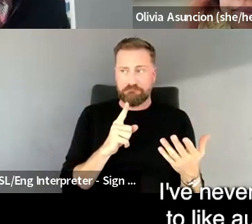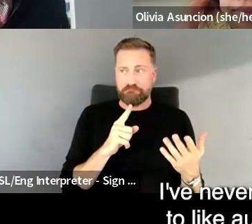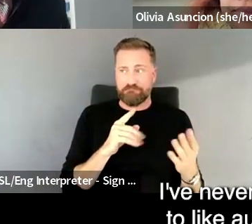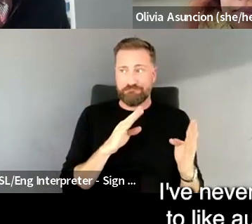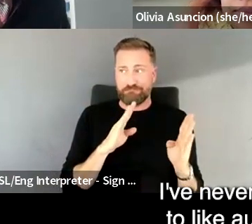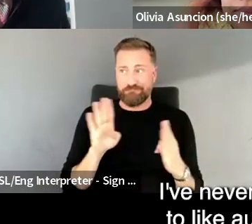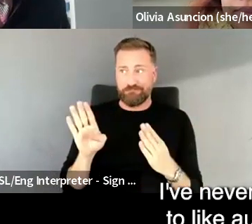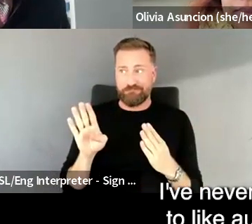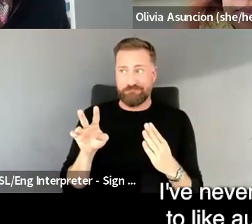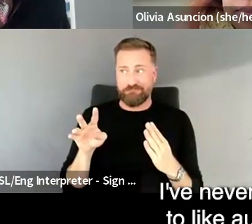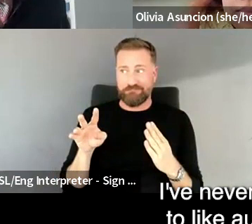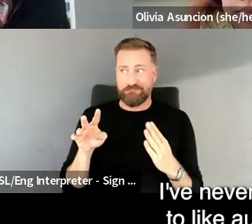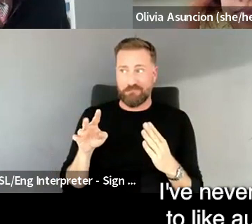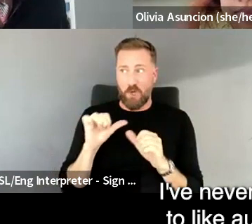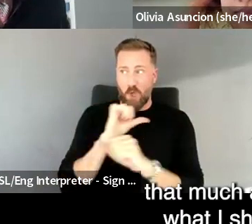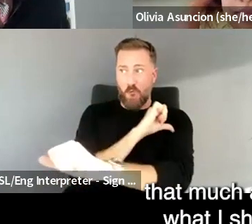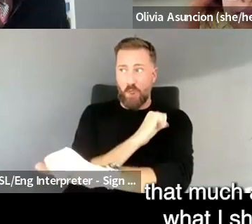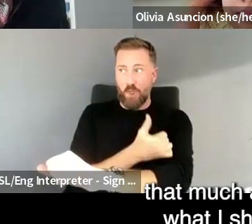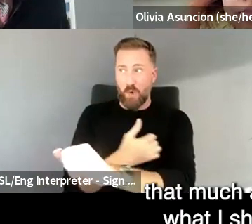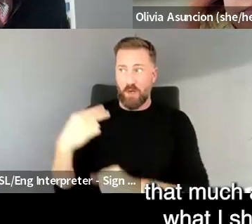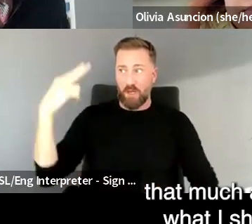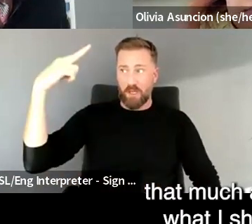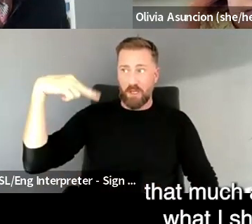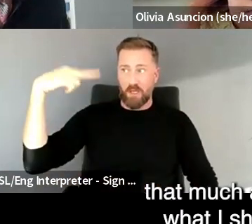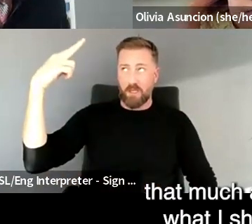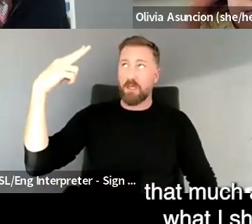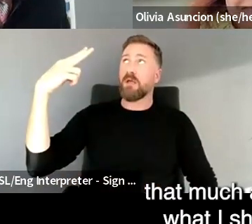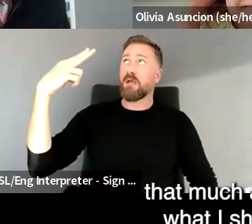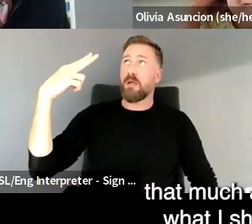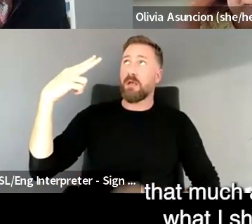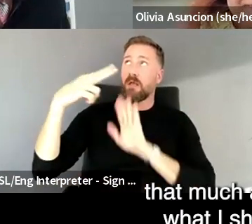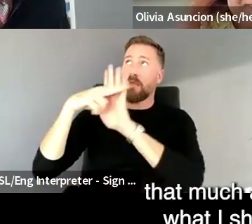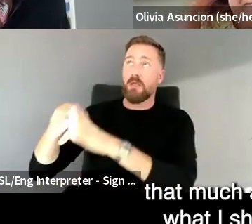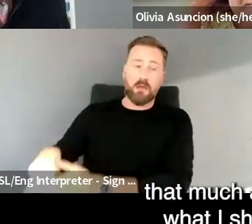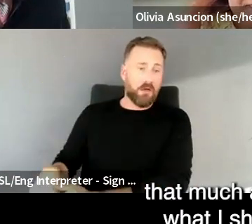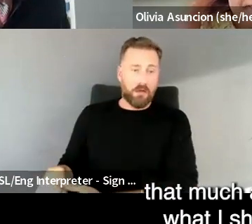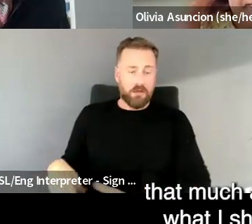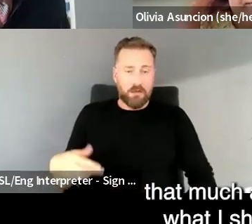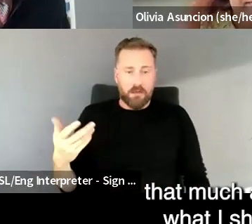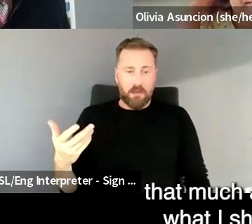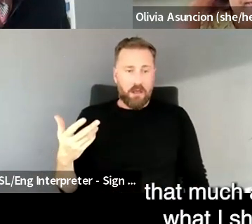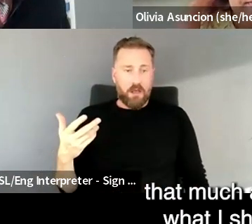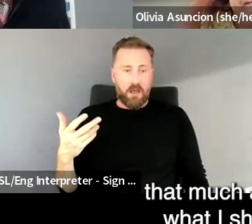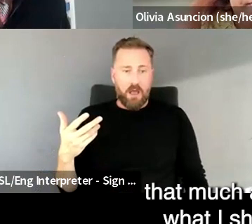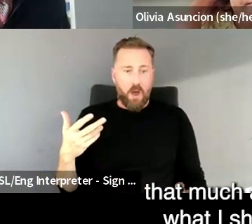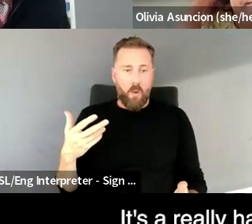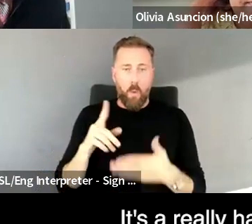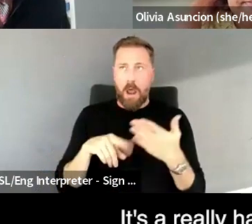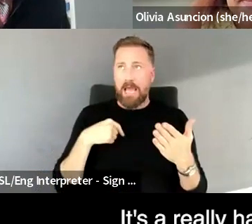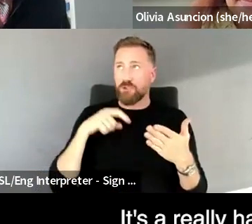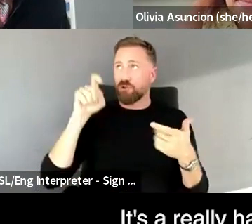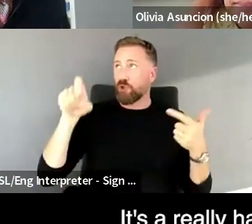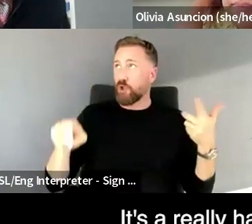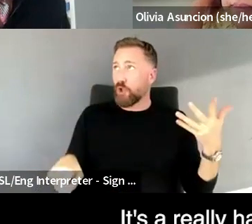like authority figures that much about like, uh, yeah, what I should be doing.